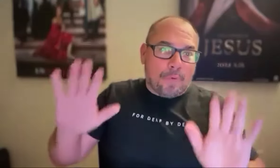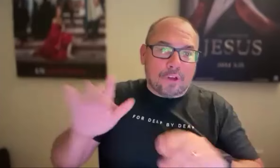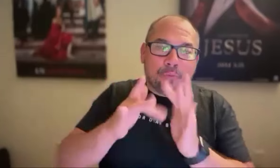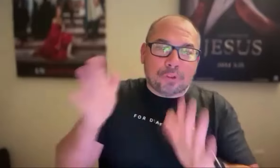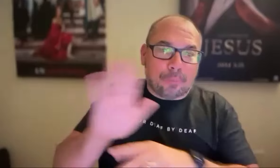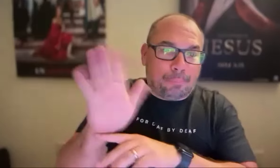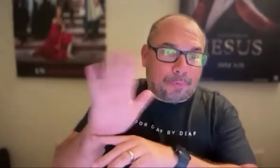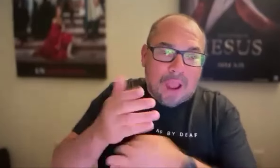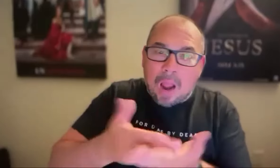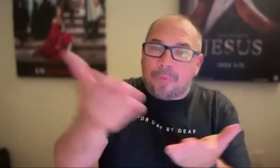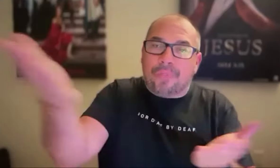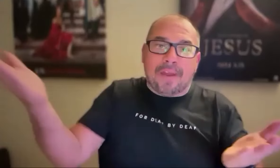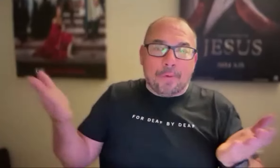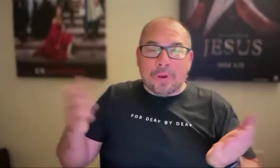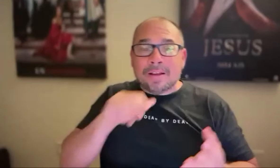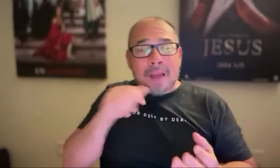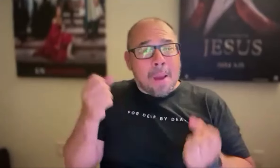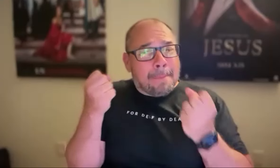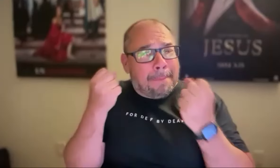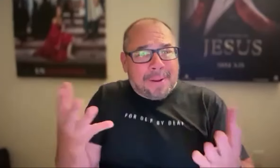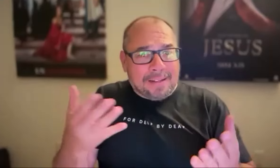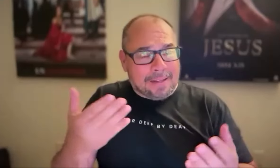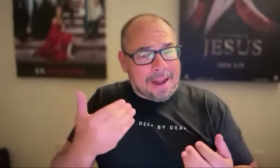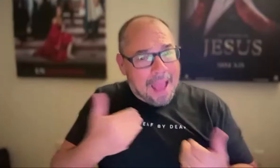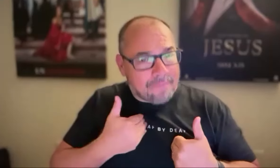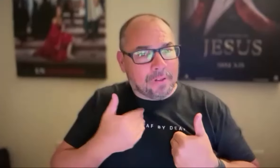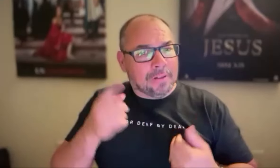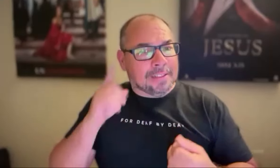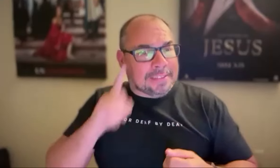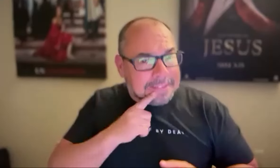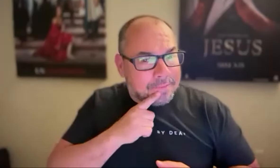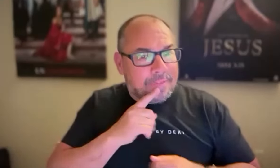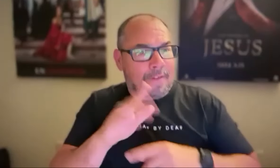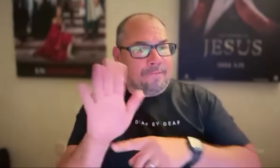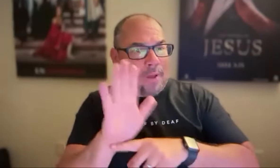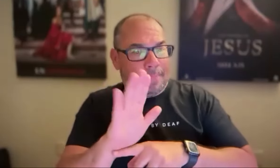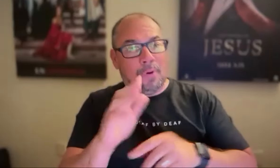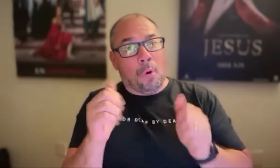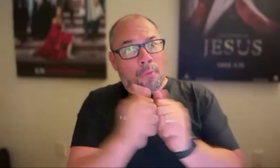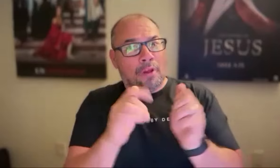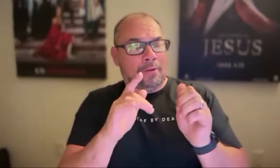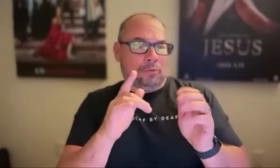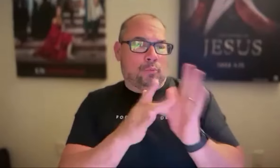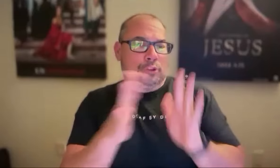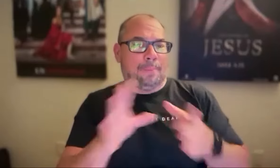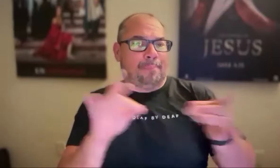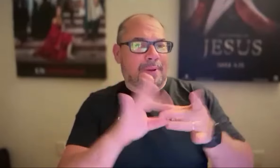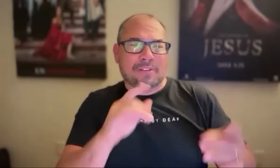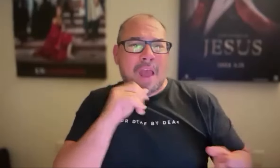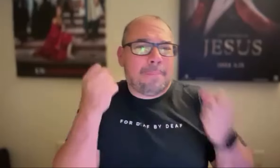hearing people in general are blessed to have resources. But deaf people, we don't have access to those resources. They have to be interpreted or